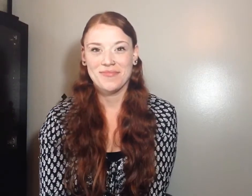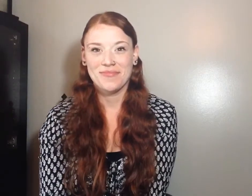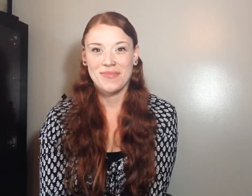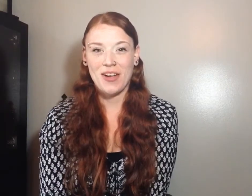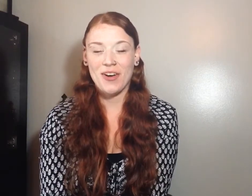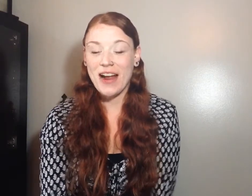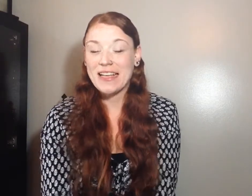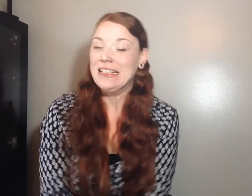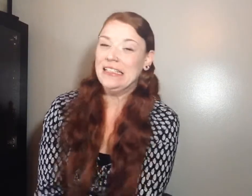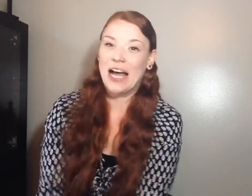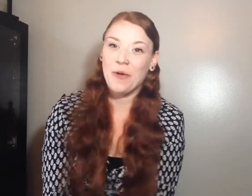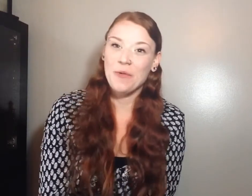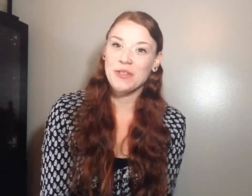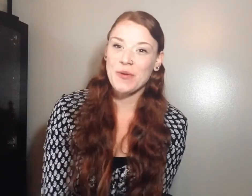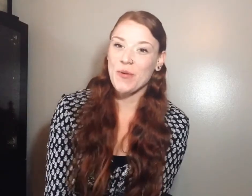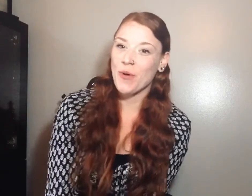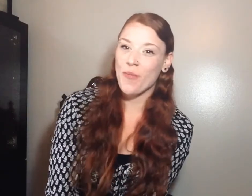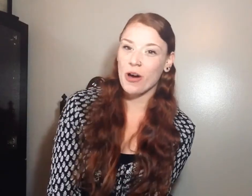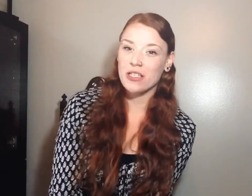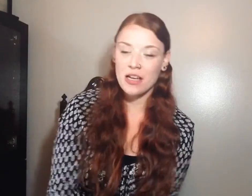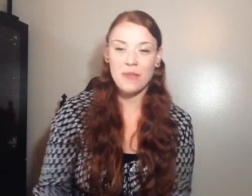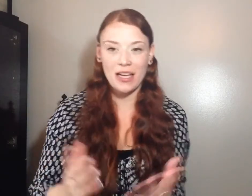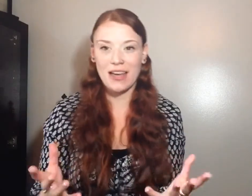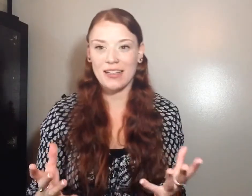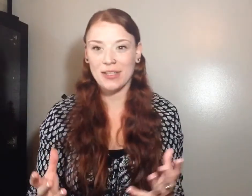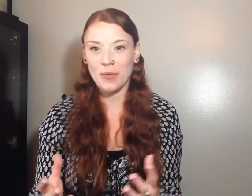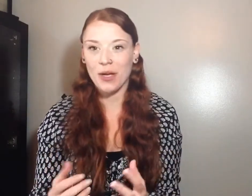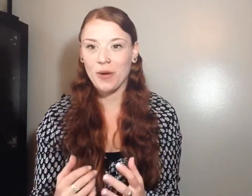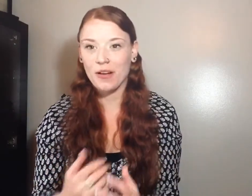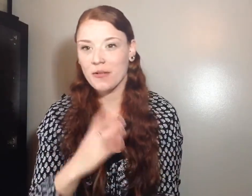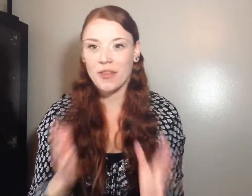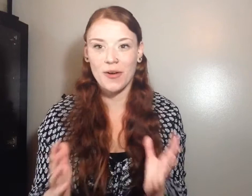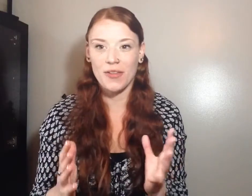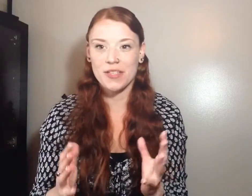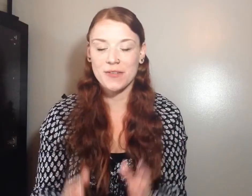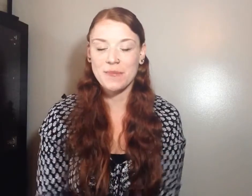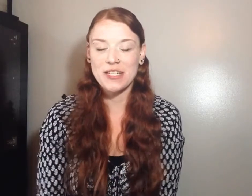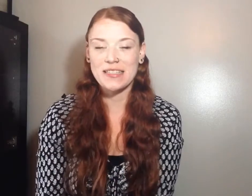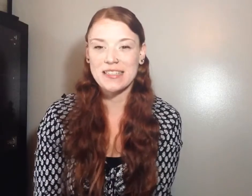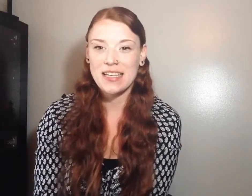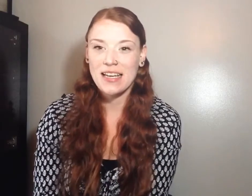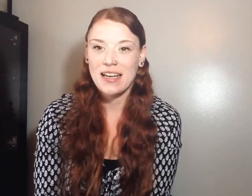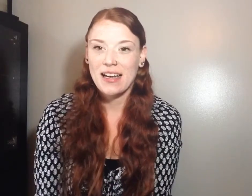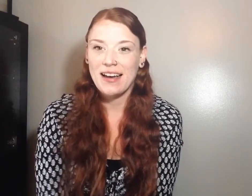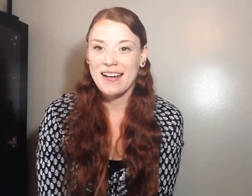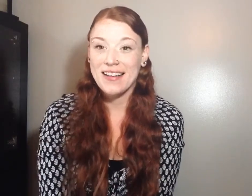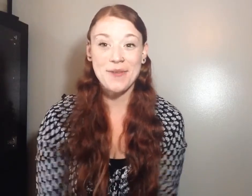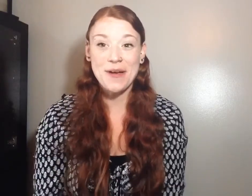Alright. Now we will do it one more time. Again, a little bit quicker without all the descriptions. Here we go.